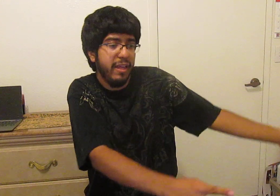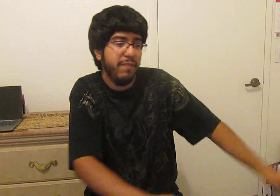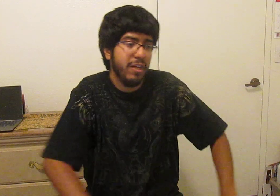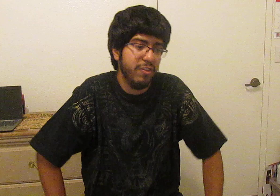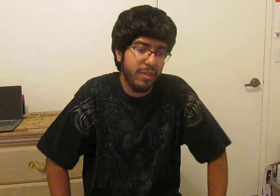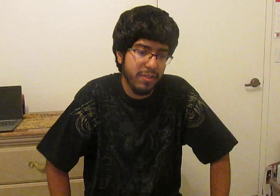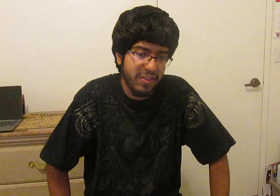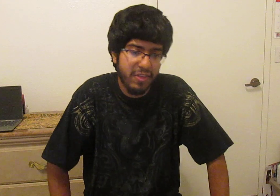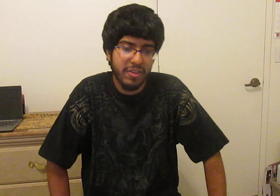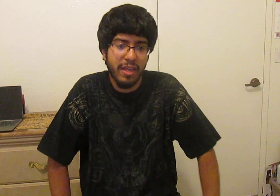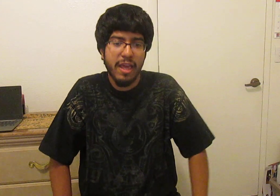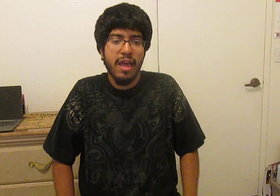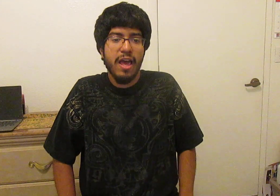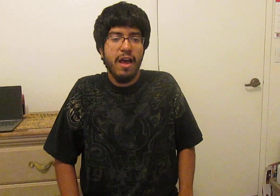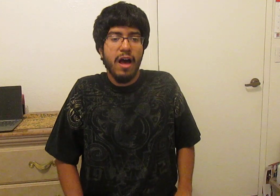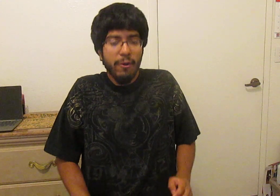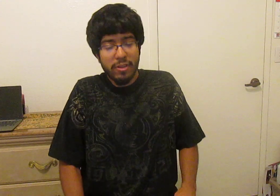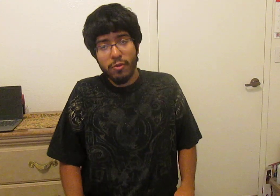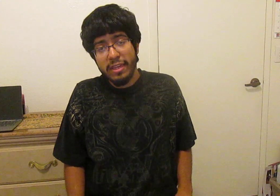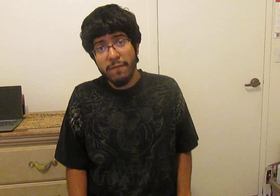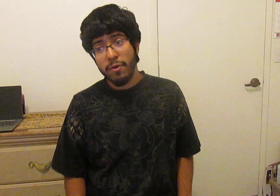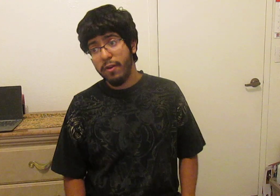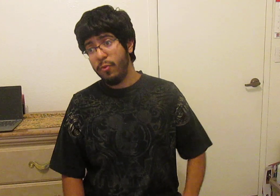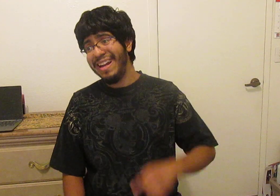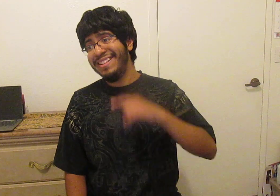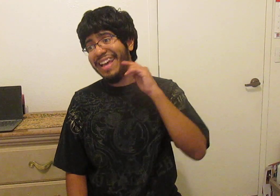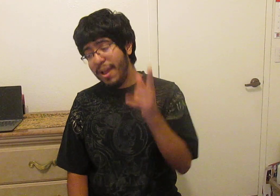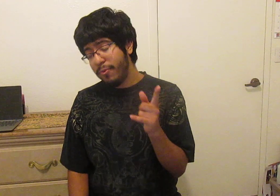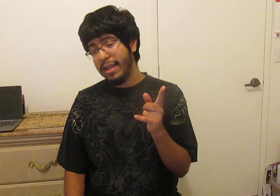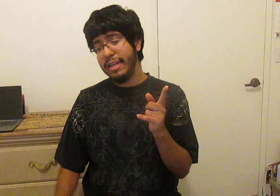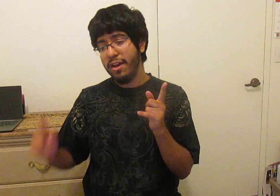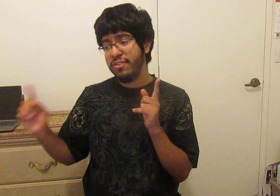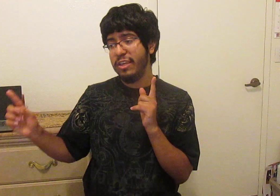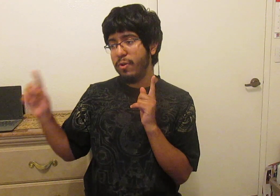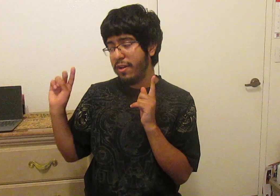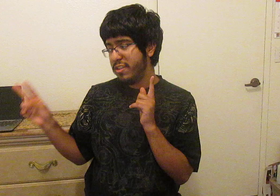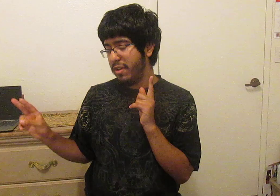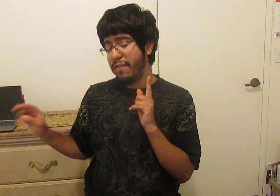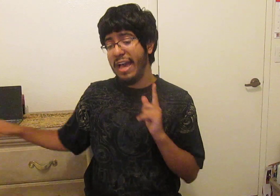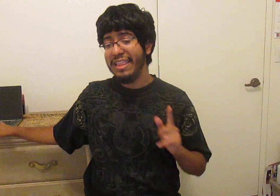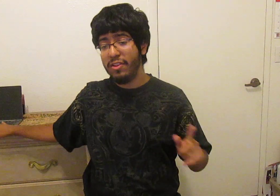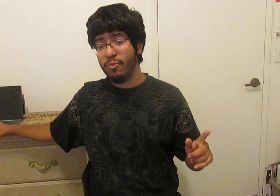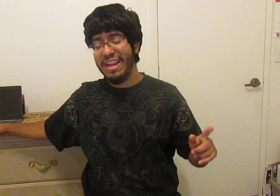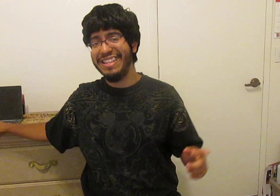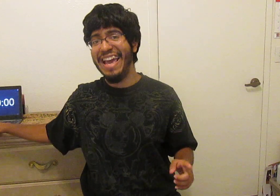mania cave channels because this season I went through the effort of reacting to every non sequel non spin-off I literally react to